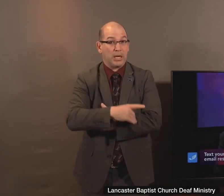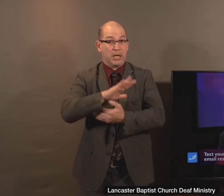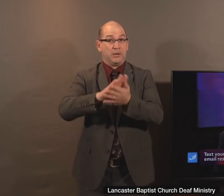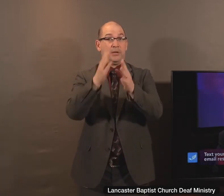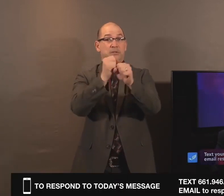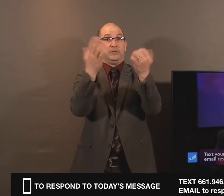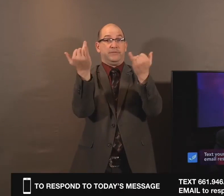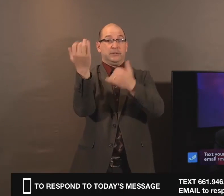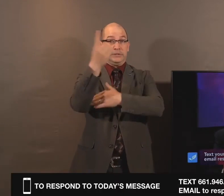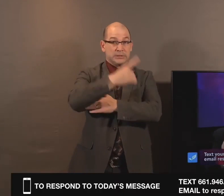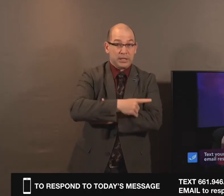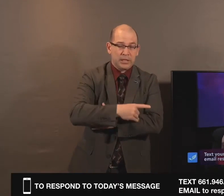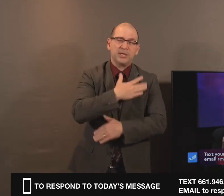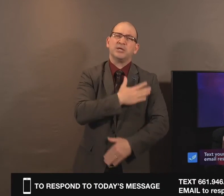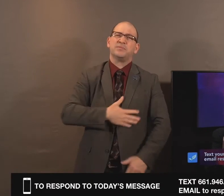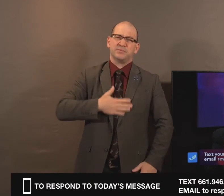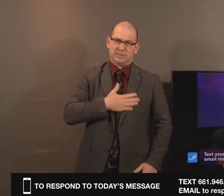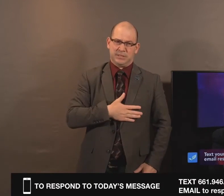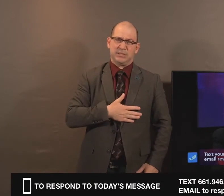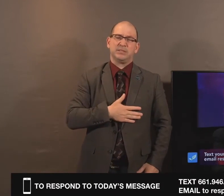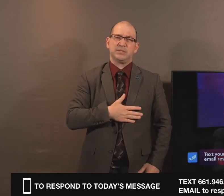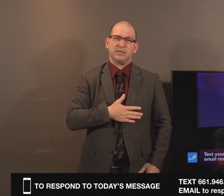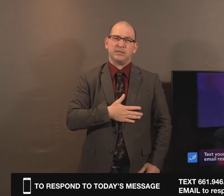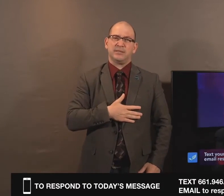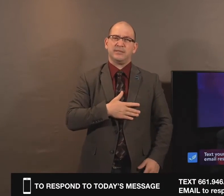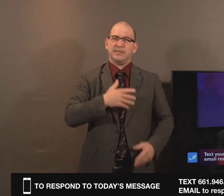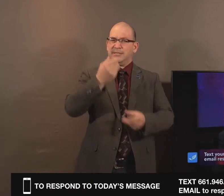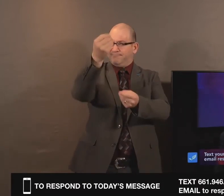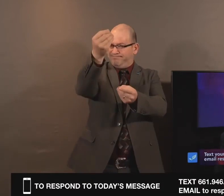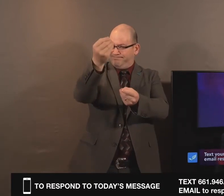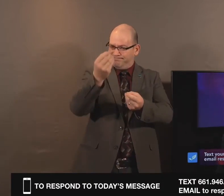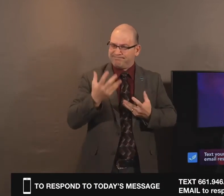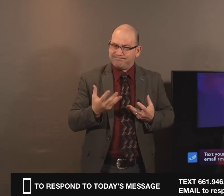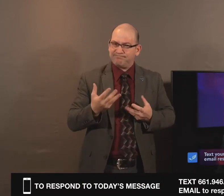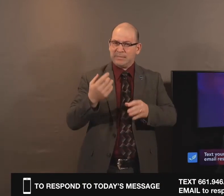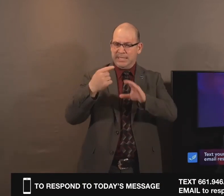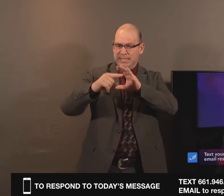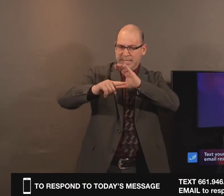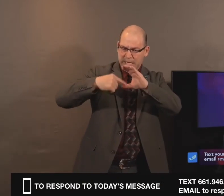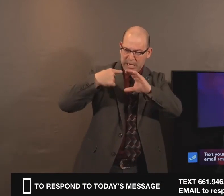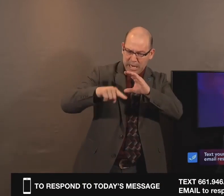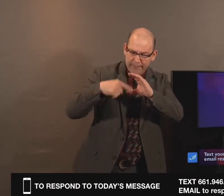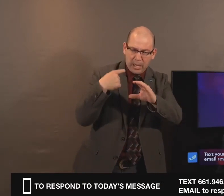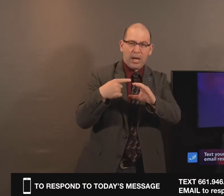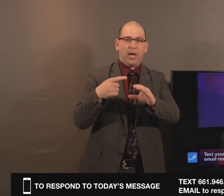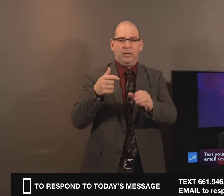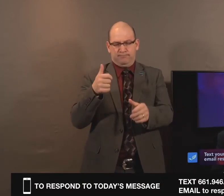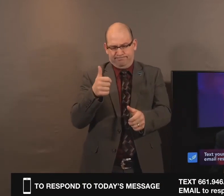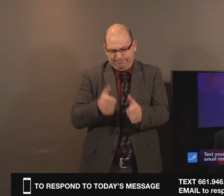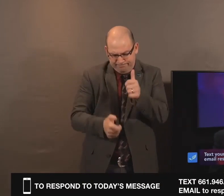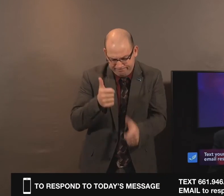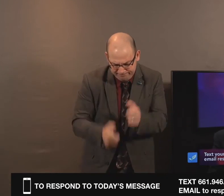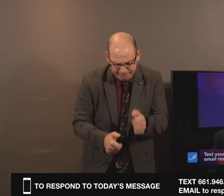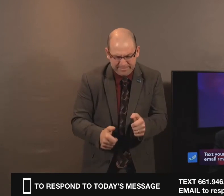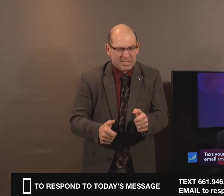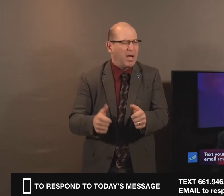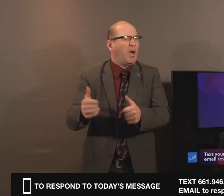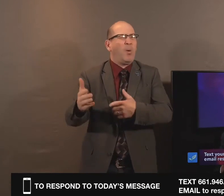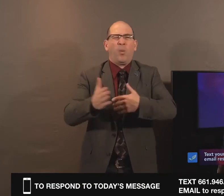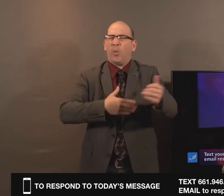I want to encourage you, if you would, just email us with the email address on the screen or text us. Some of